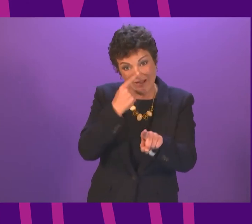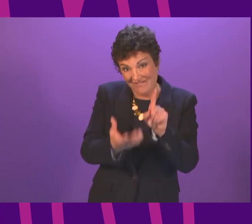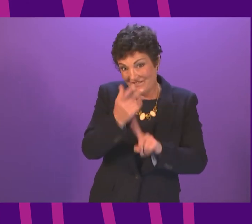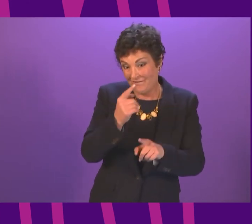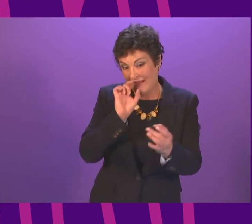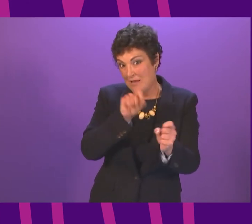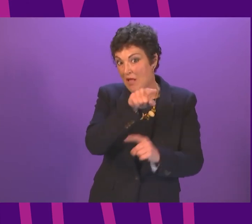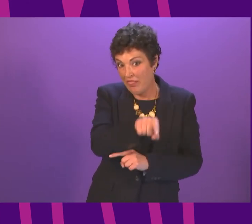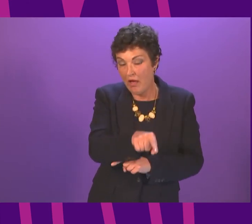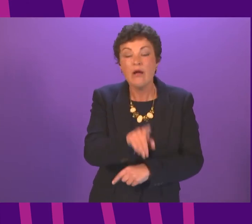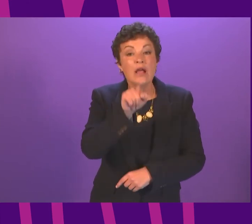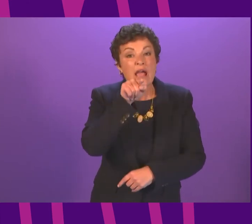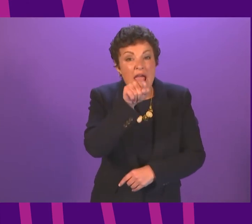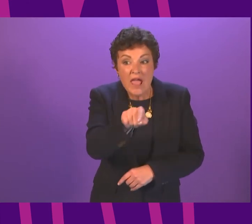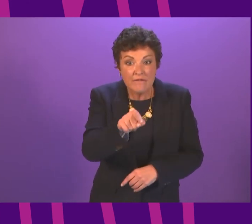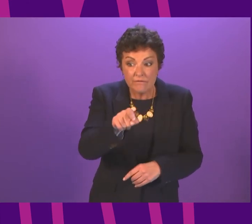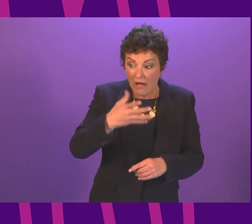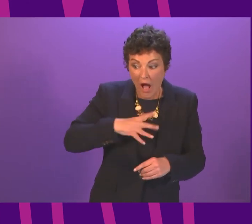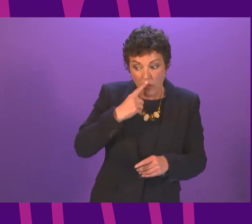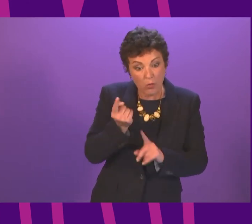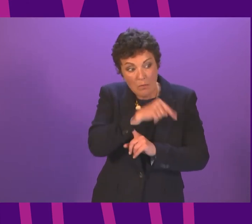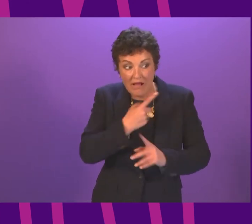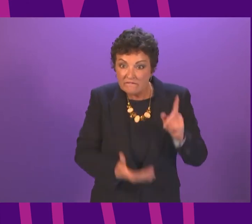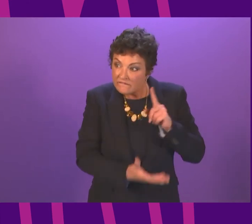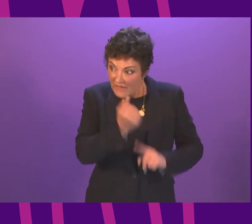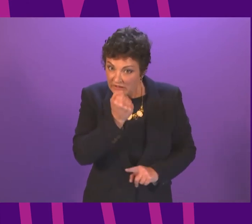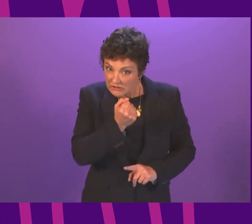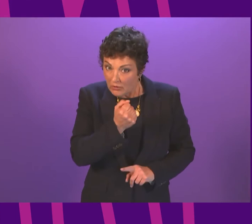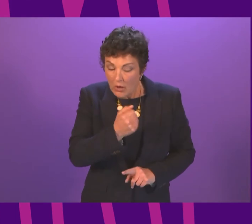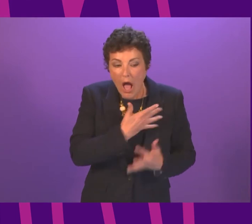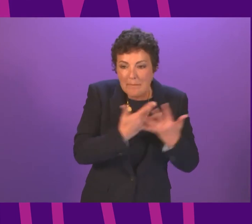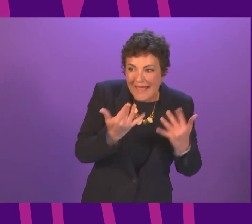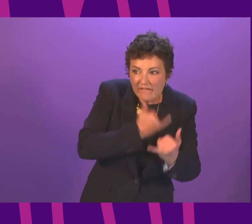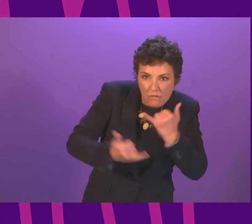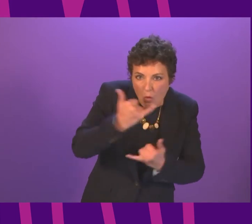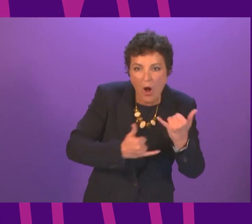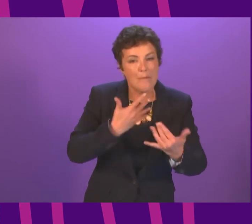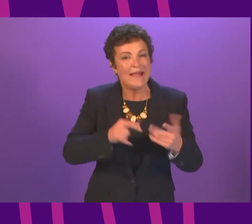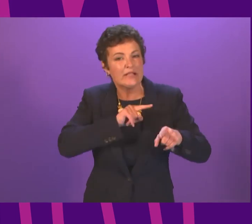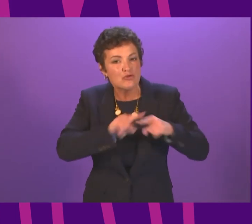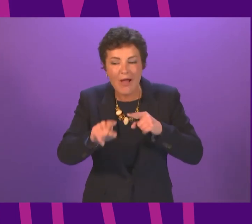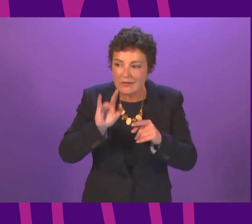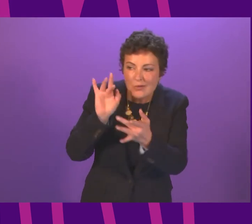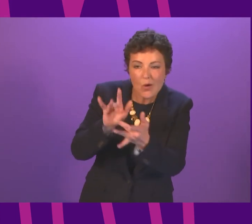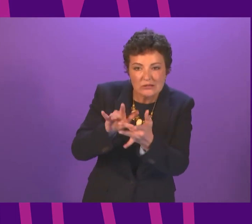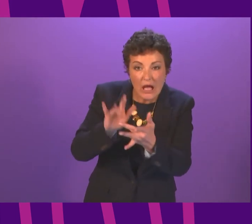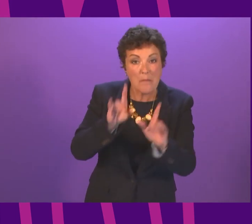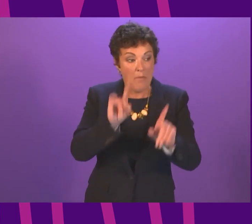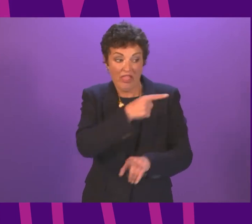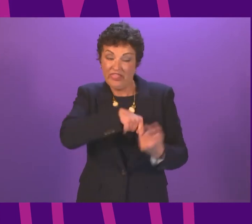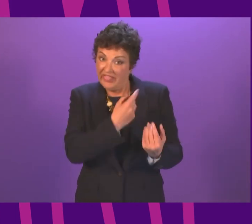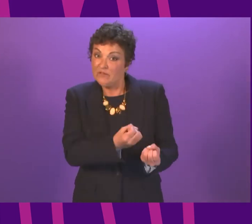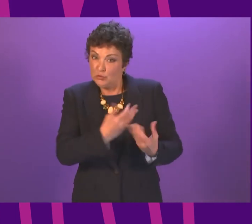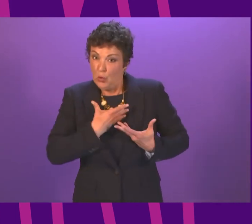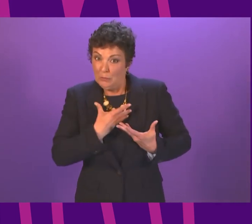attempted contact was made and how many attempts have been made. But I have had an assurance that there have been rigorous attempts made to contact